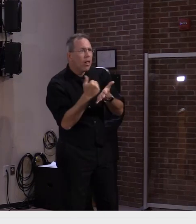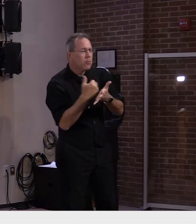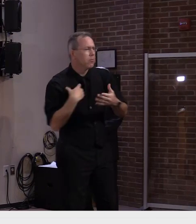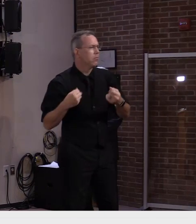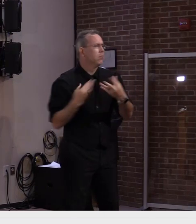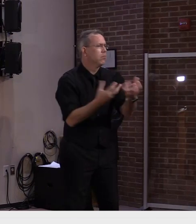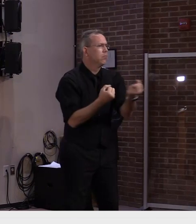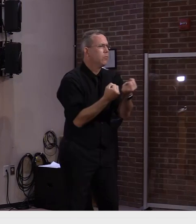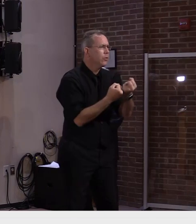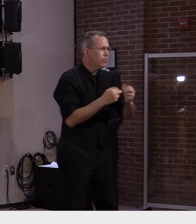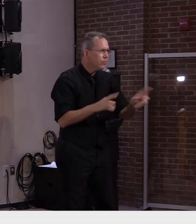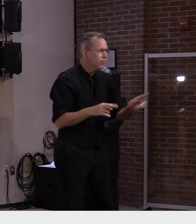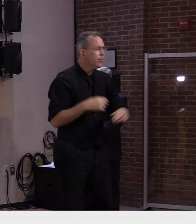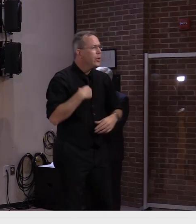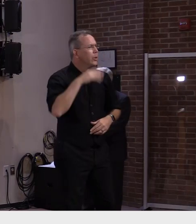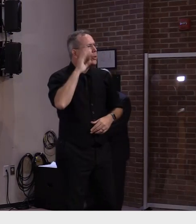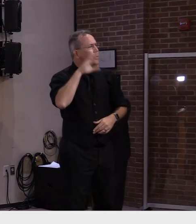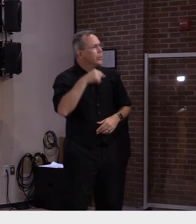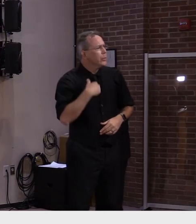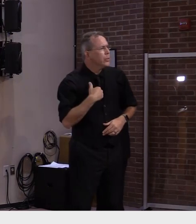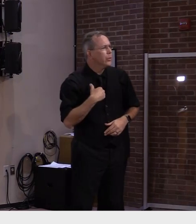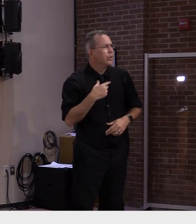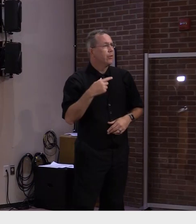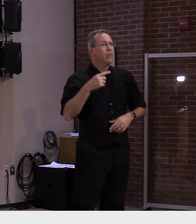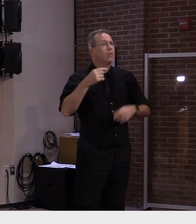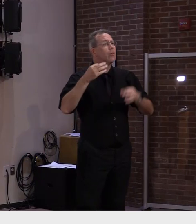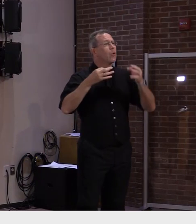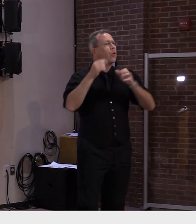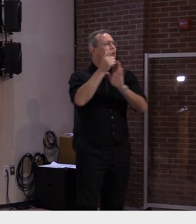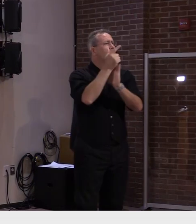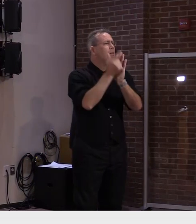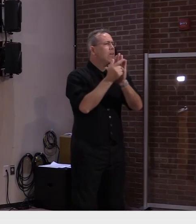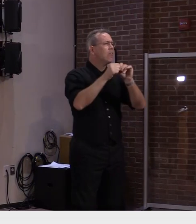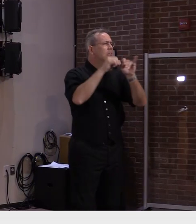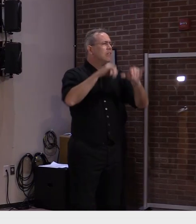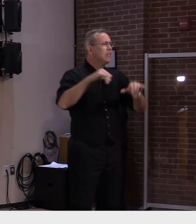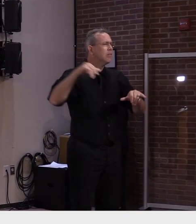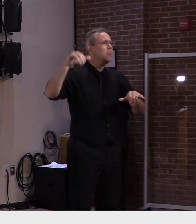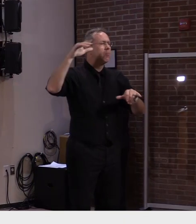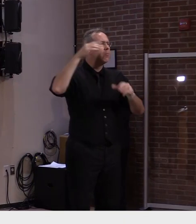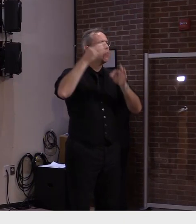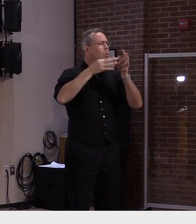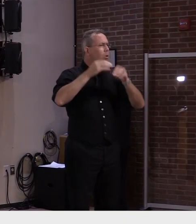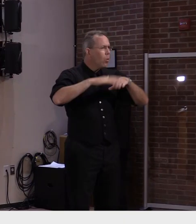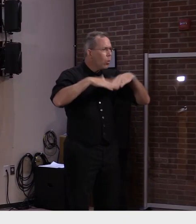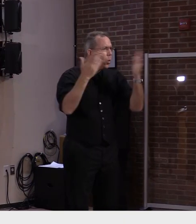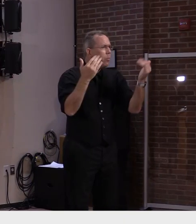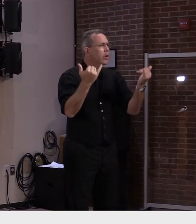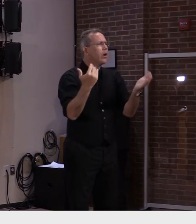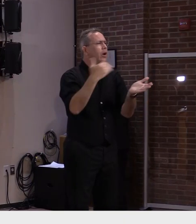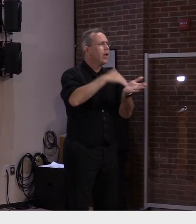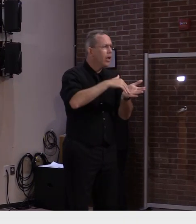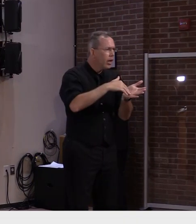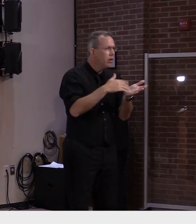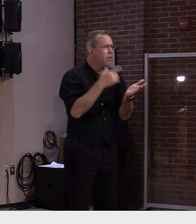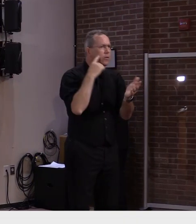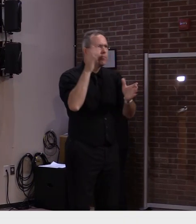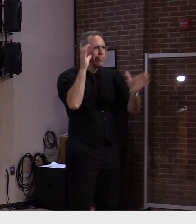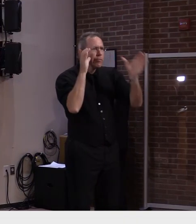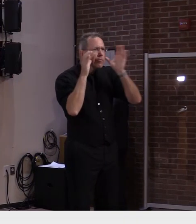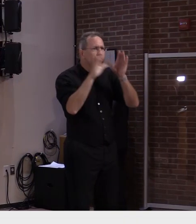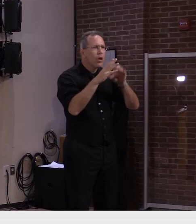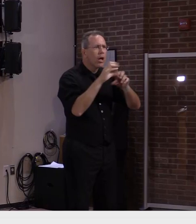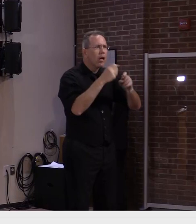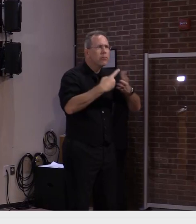court system now will hear these cases and we have to have faith in the judicial